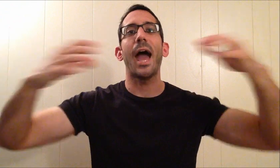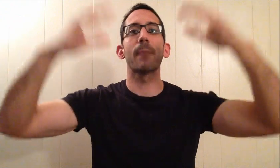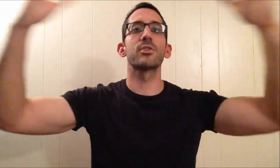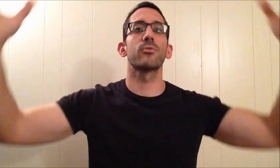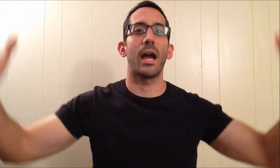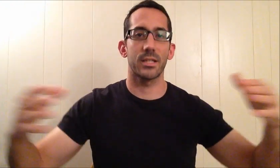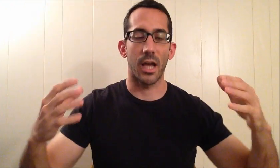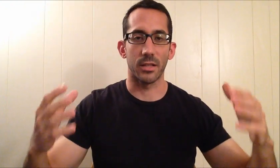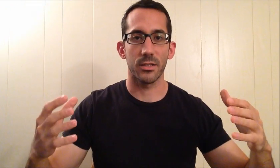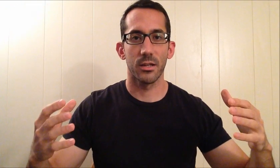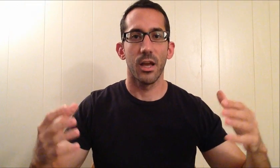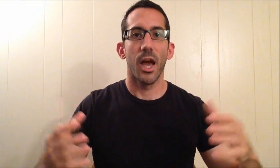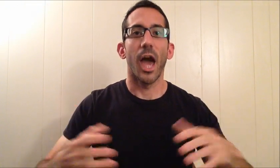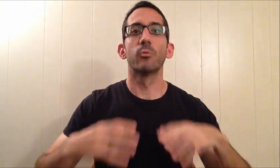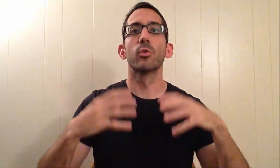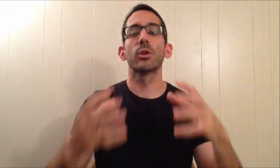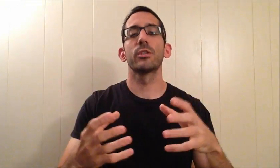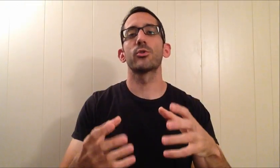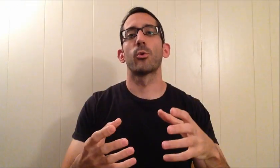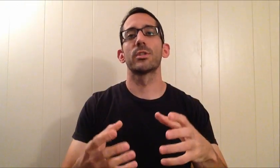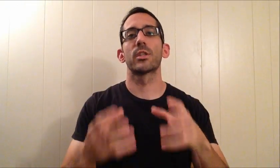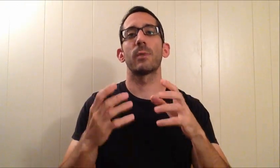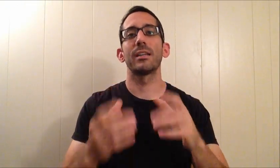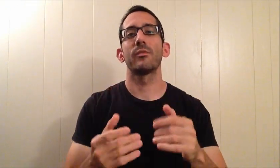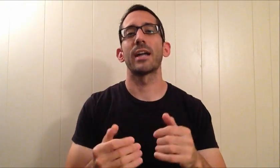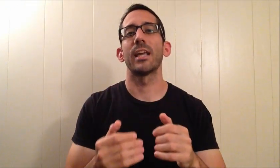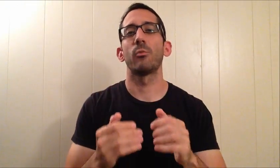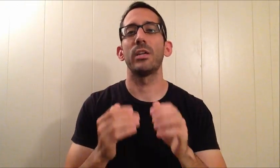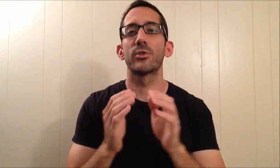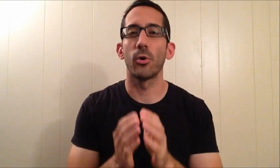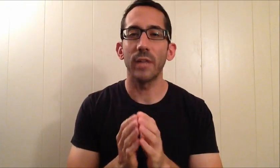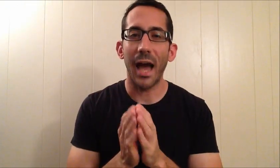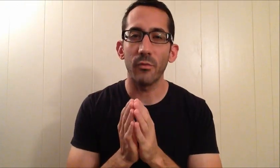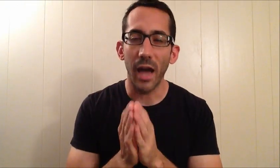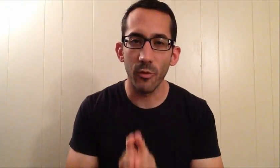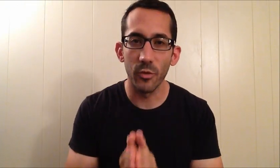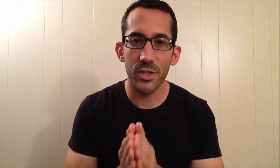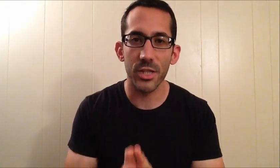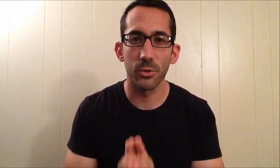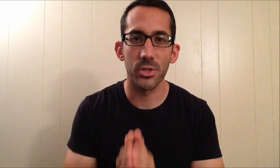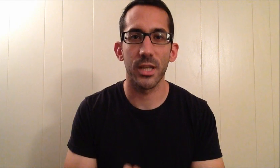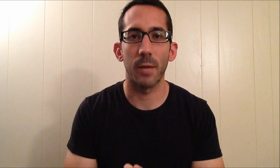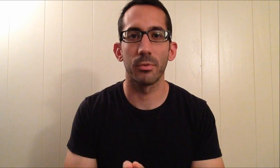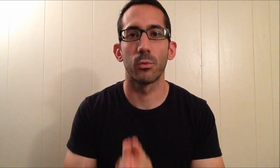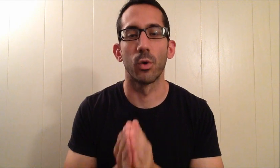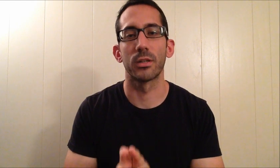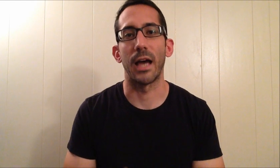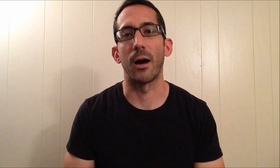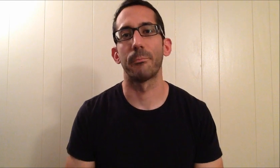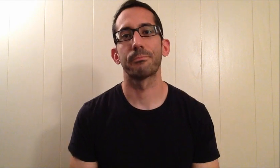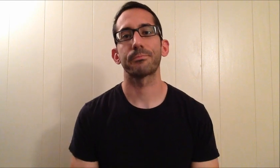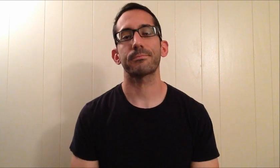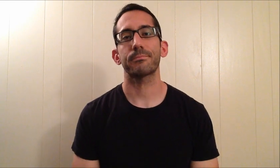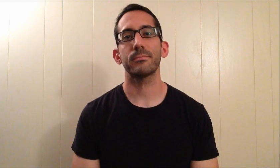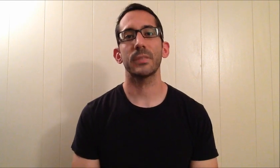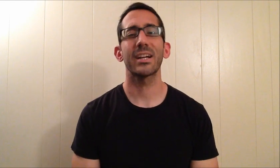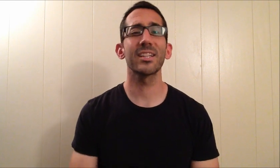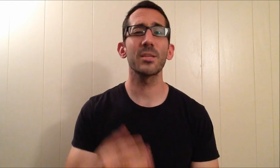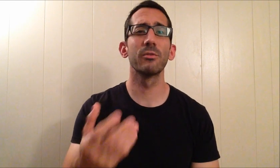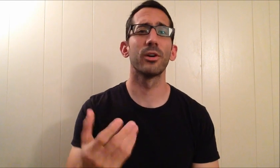abstract sense. And we're working towards it despite the fact that we don't have every single step worked out. Because let's be